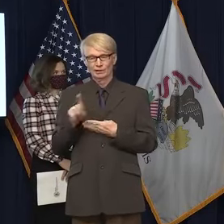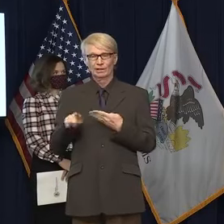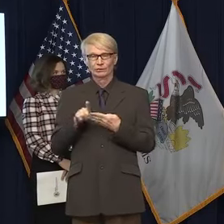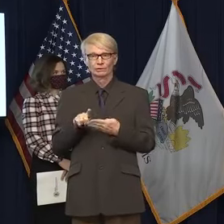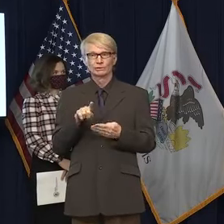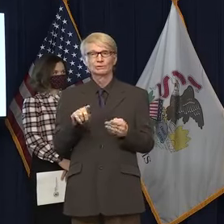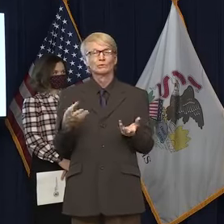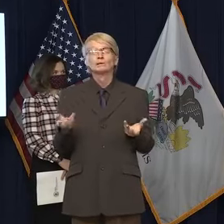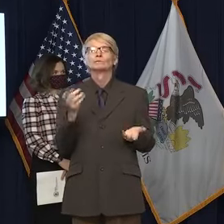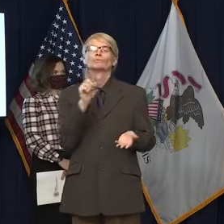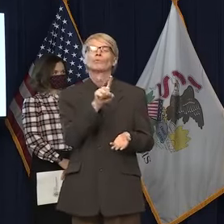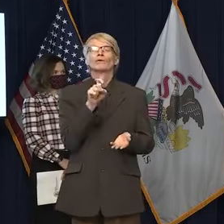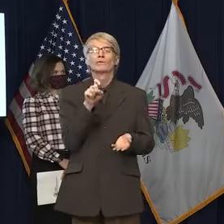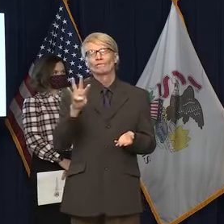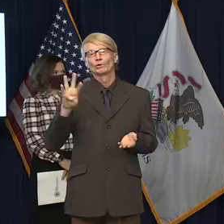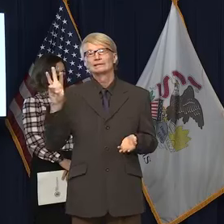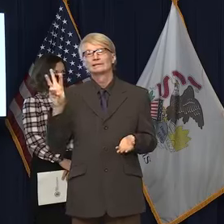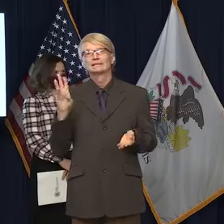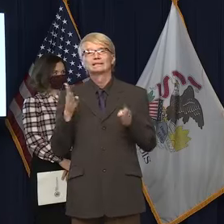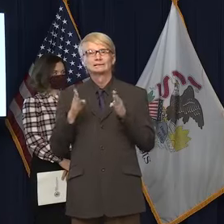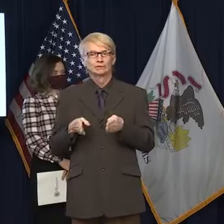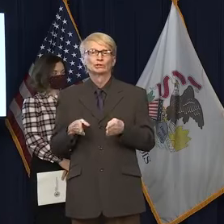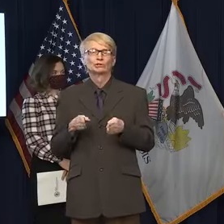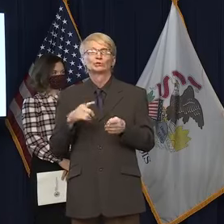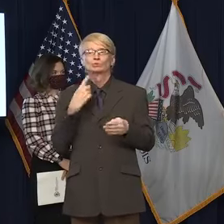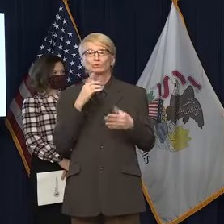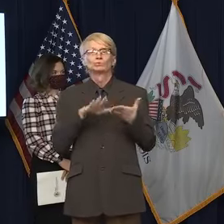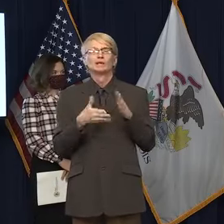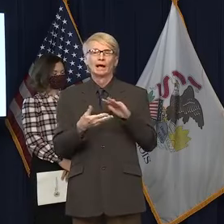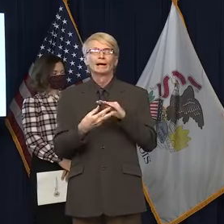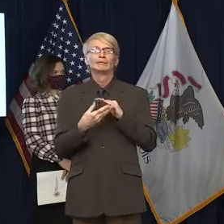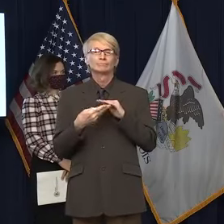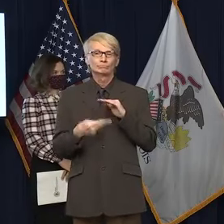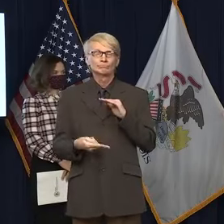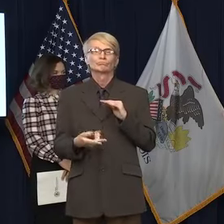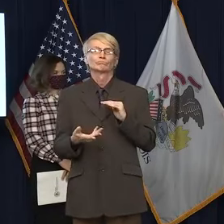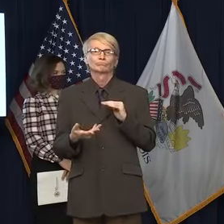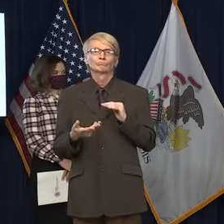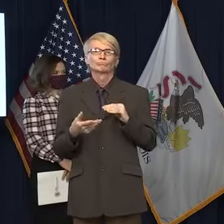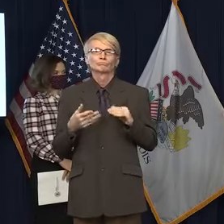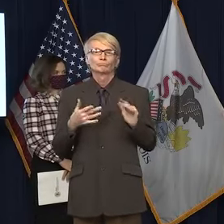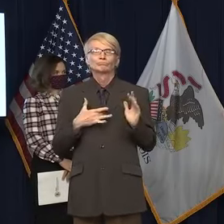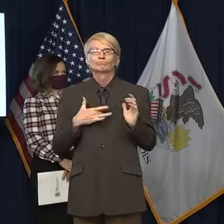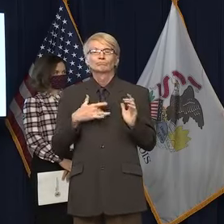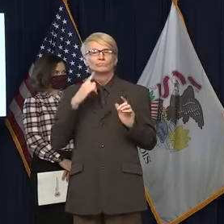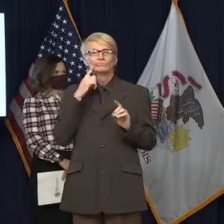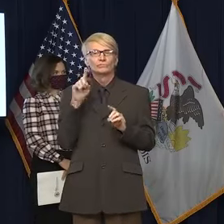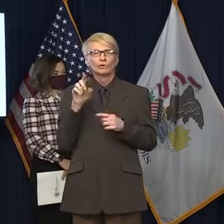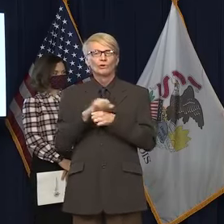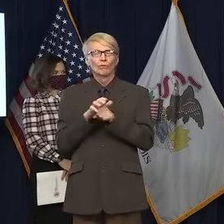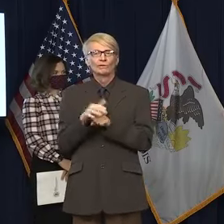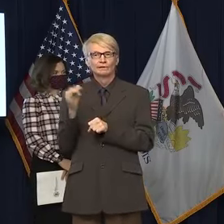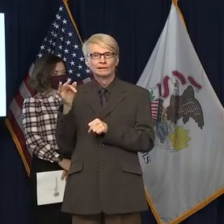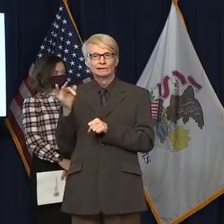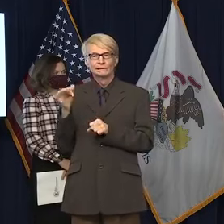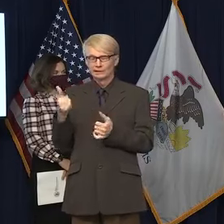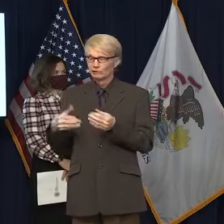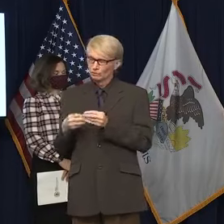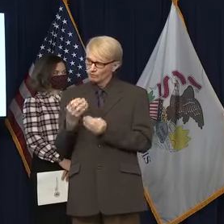146 individuals who lost their life to COVID-19 for a total of 14